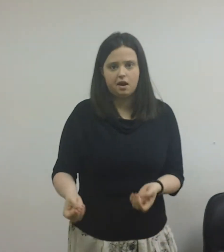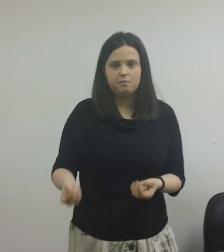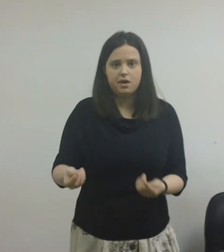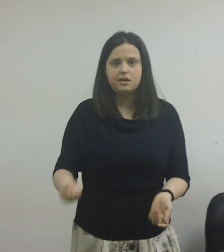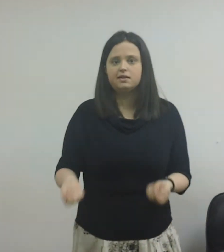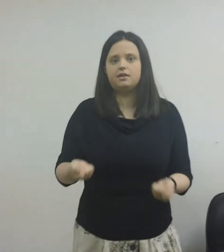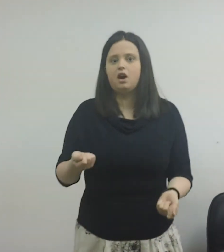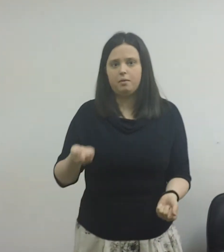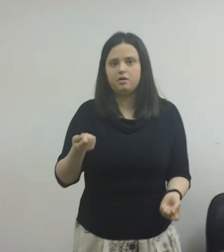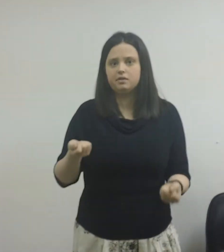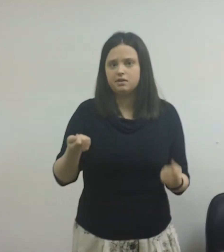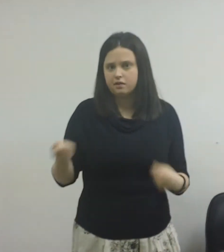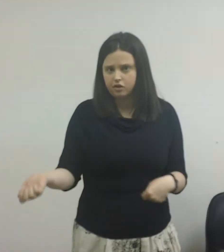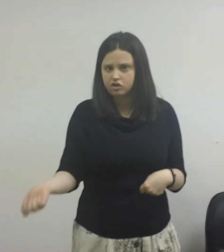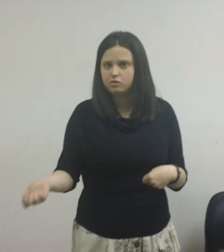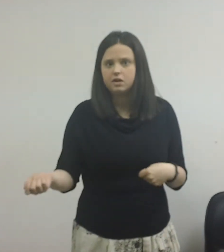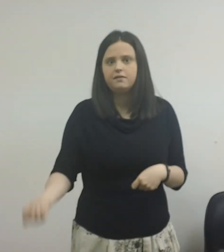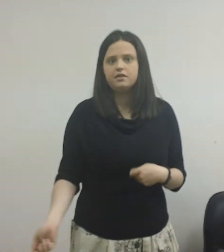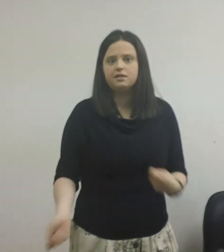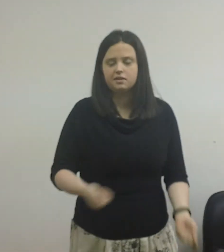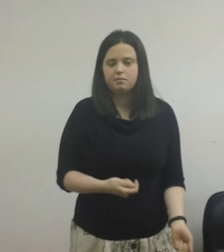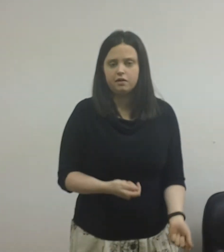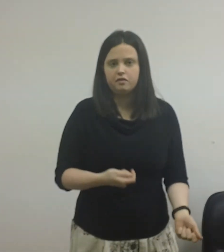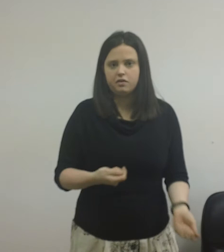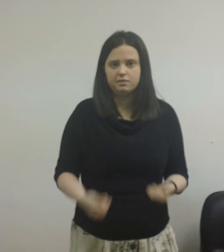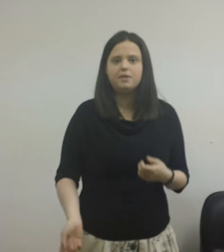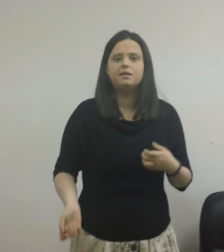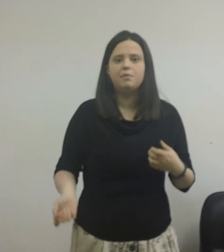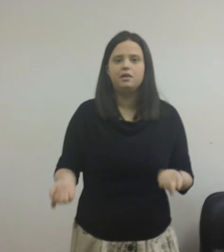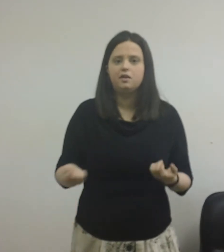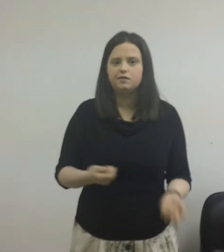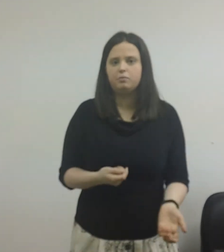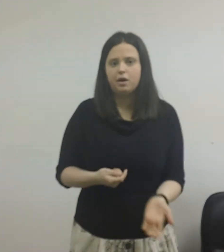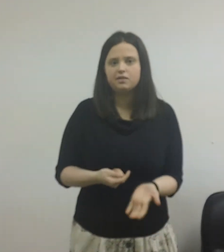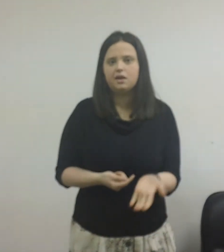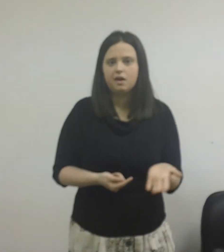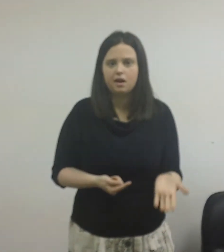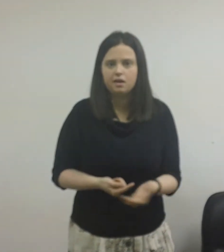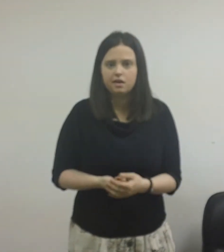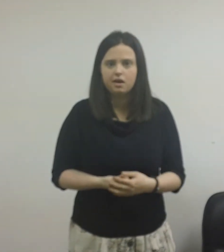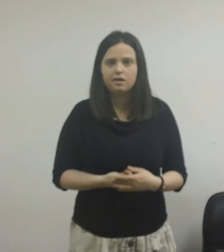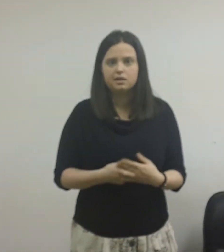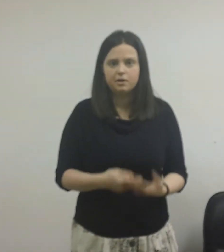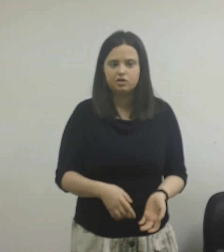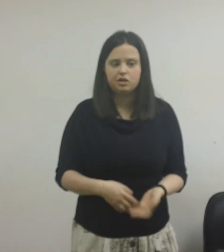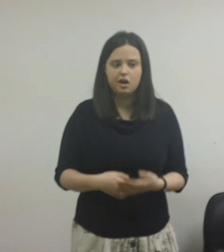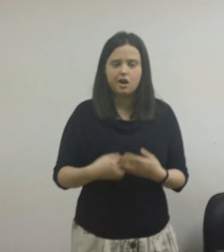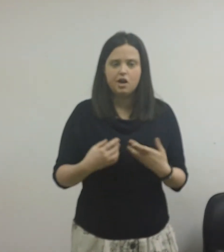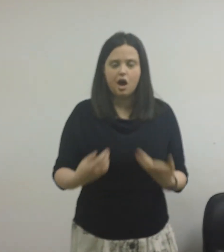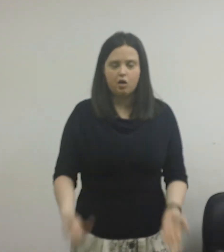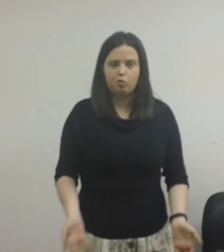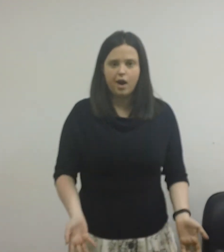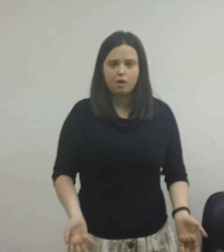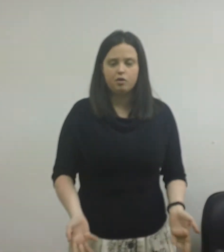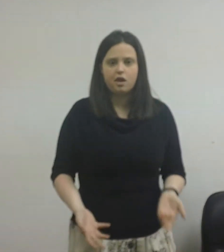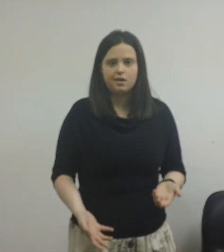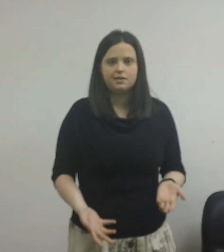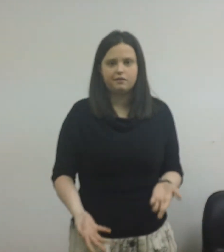is the commerce conversion one versus the smartphone that's mainly used for browsing and that kind of thing, and especially on web where that is the